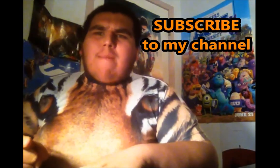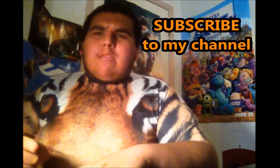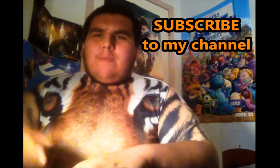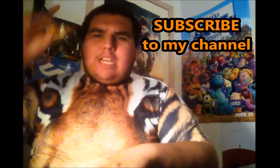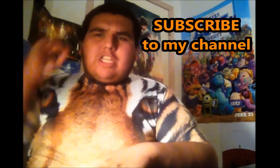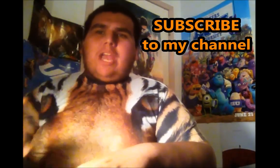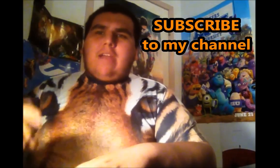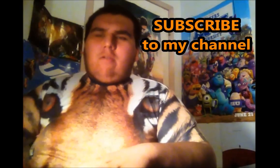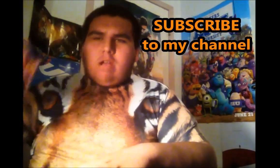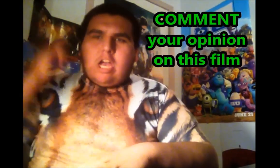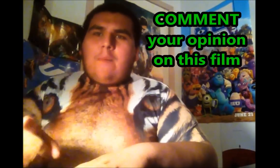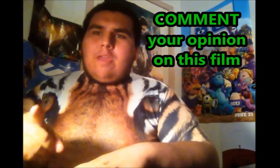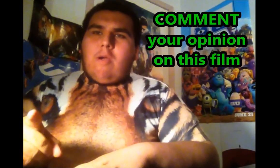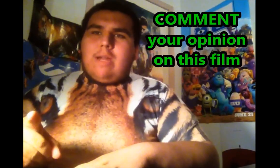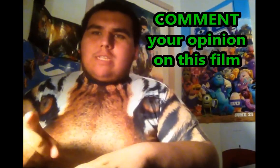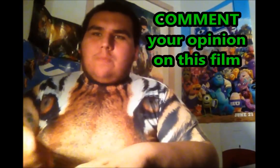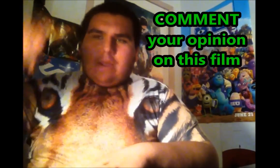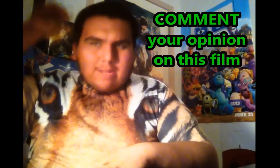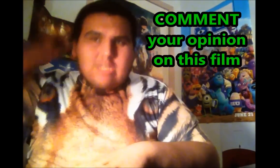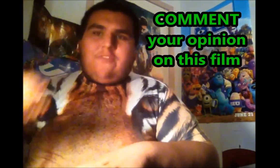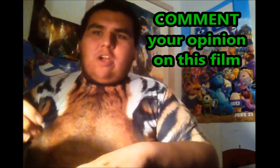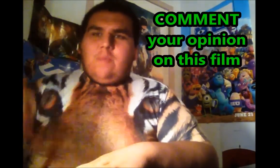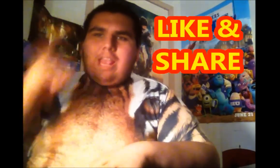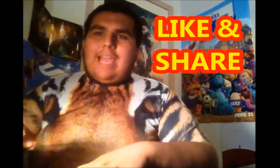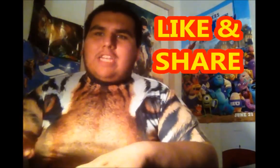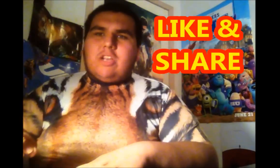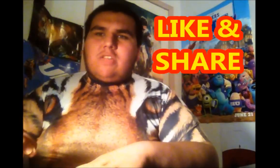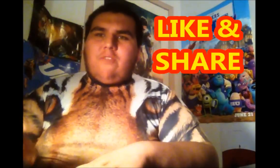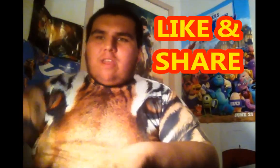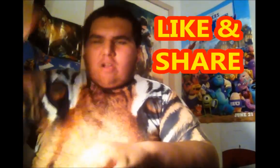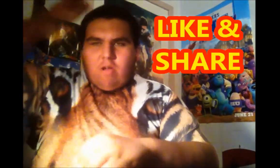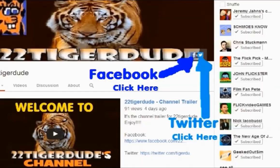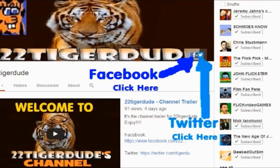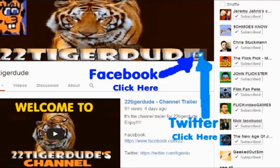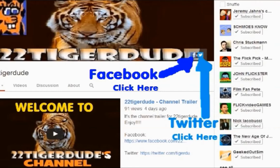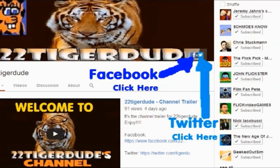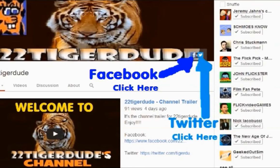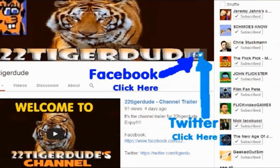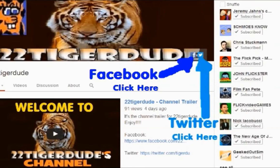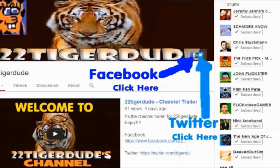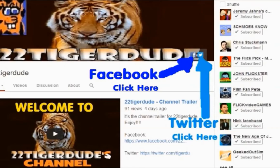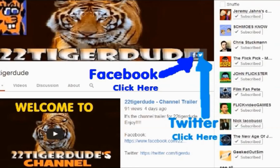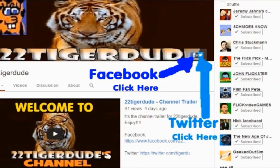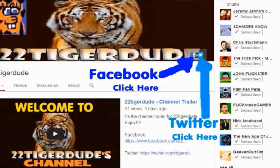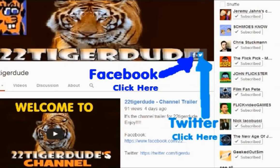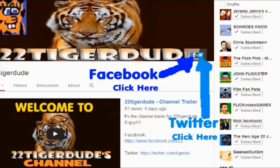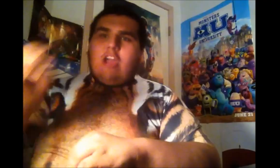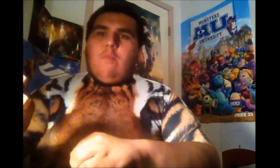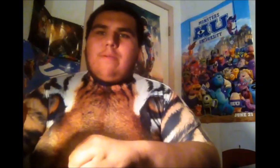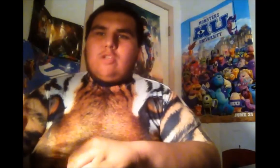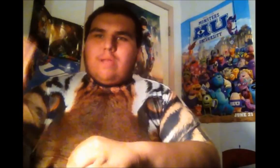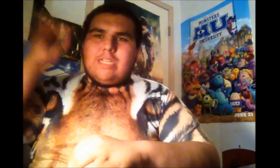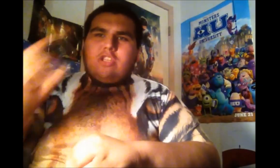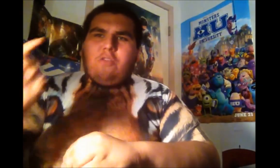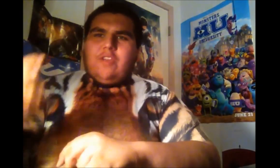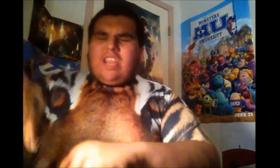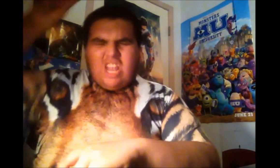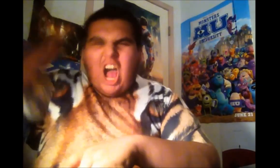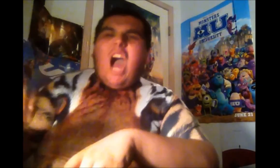to my channel. Comment your honest opinion on this film. Like and share this video. Follow me on Facebook and Twitter. I hope you enjoyed this and don't forget that I